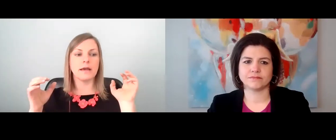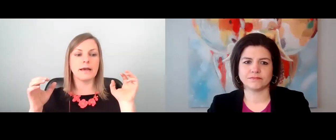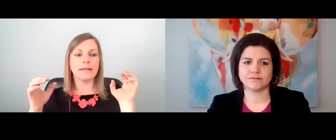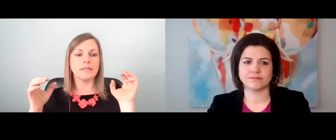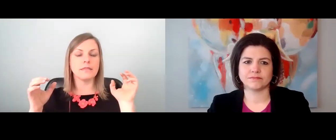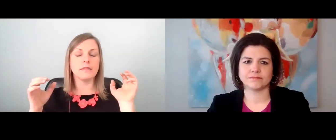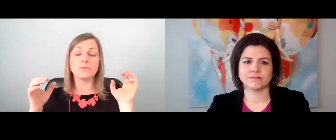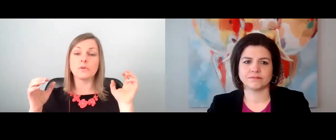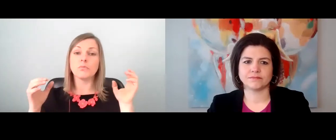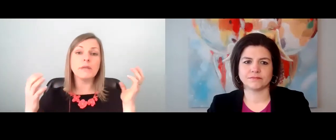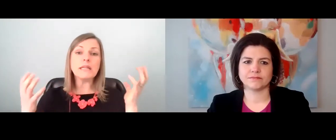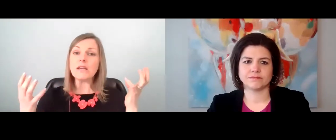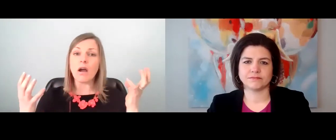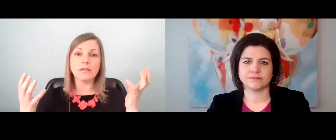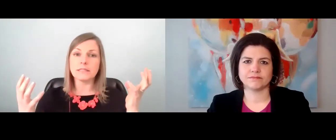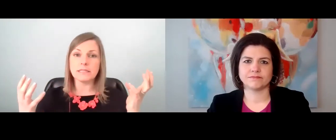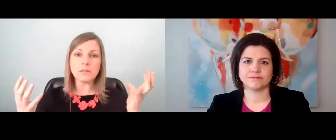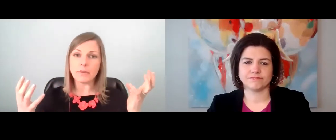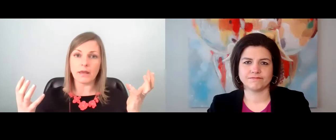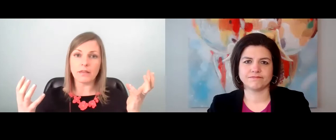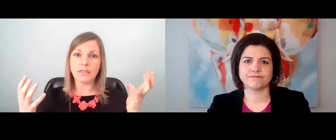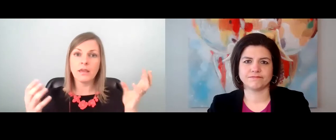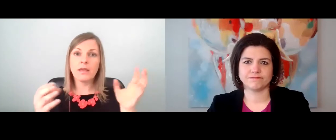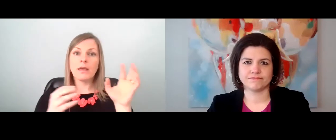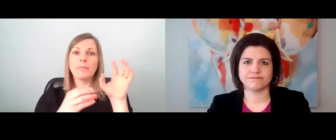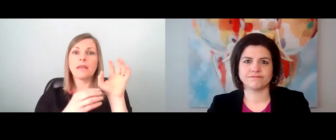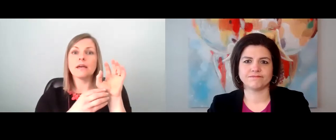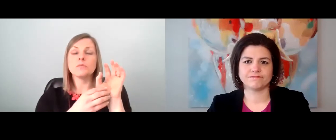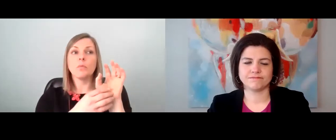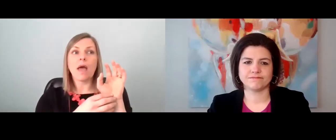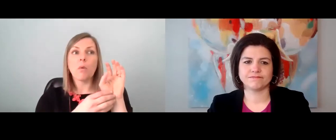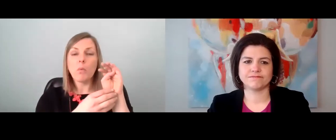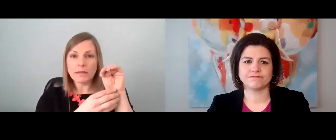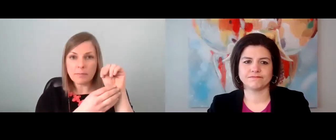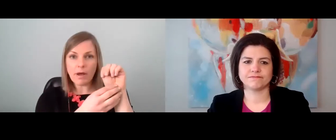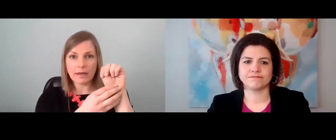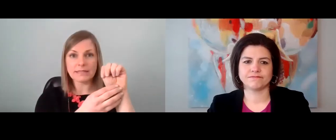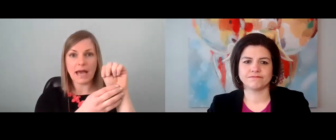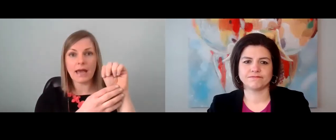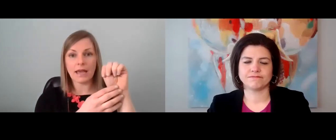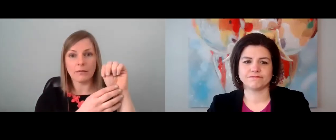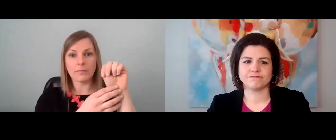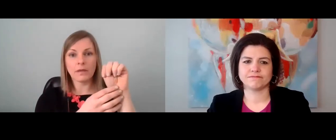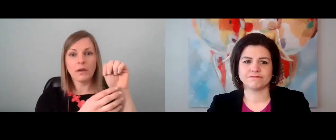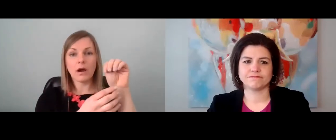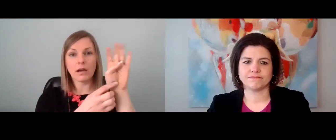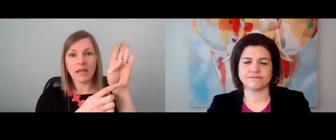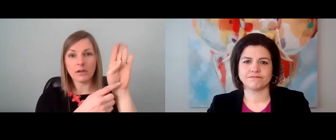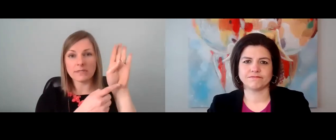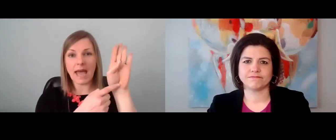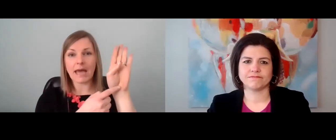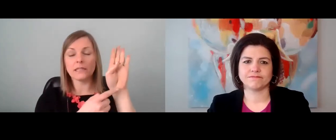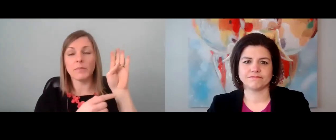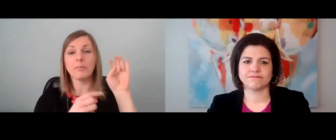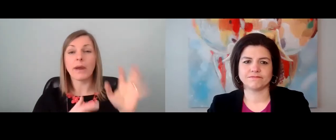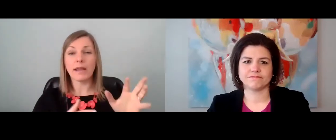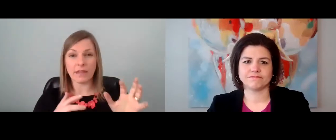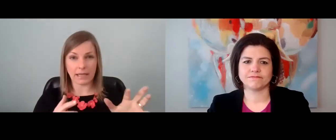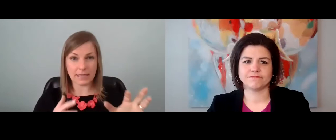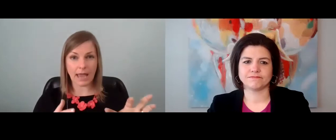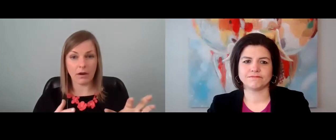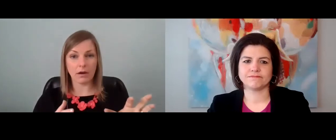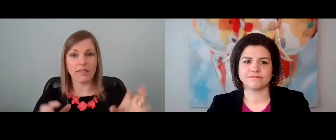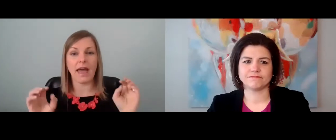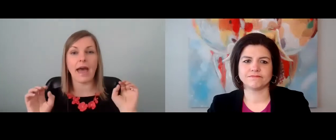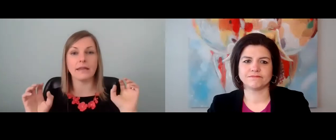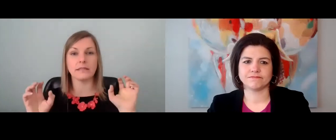those are really hard to deal with because once upon a time, our kiddos had to be brave